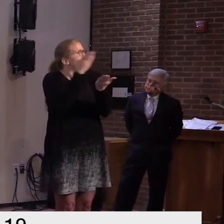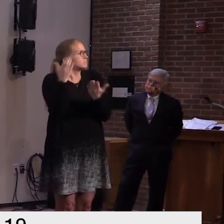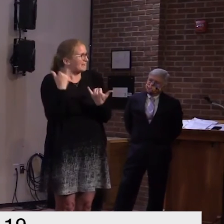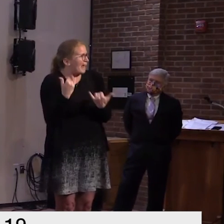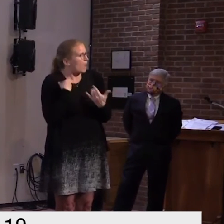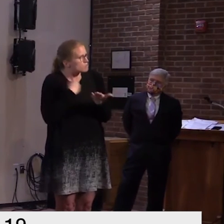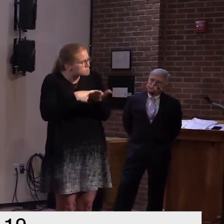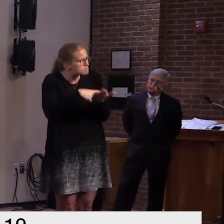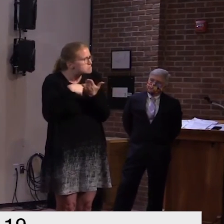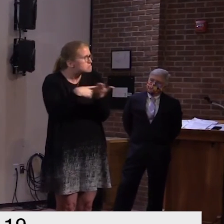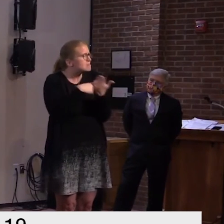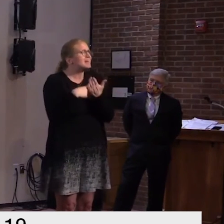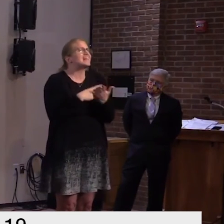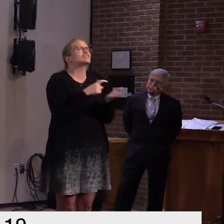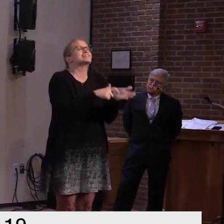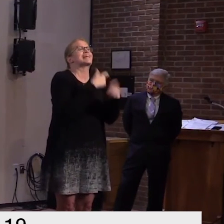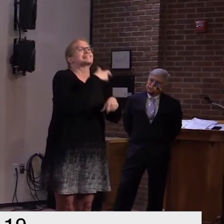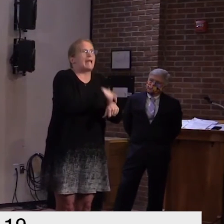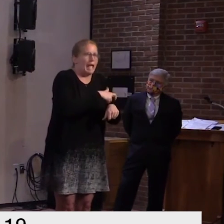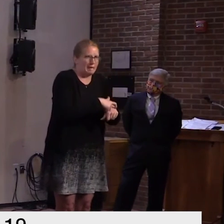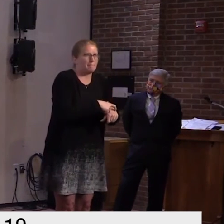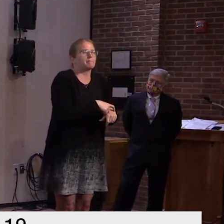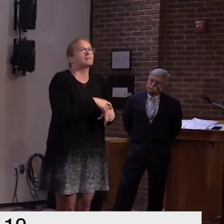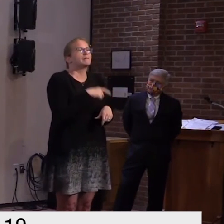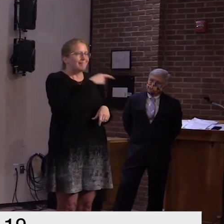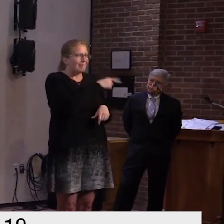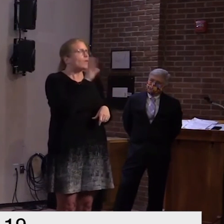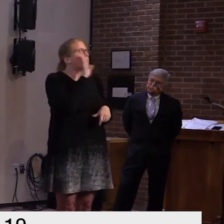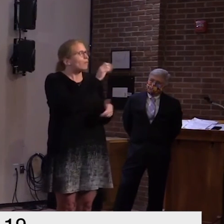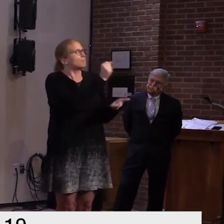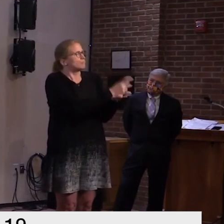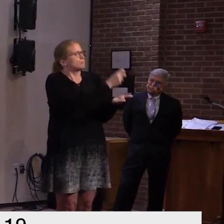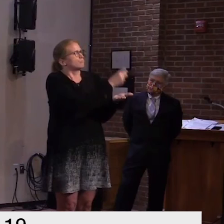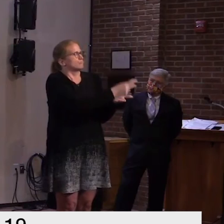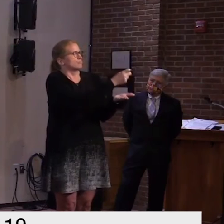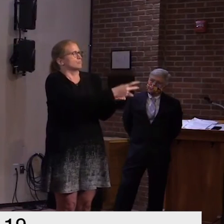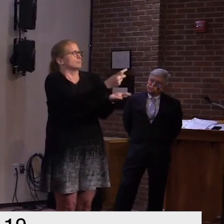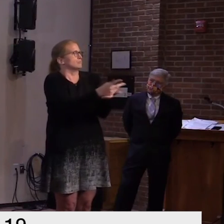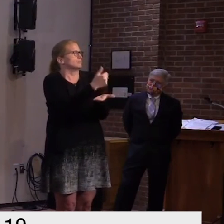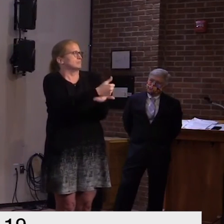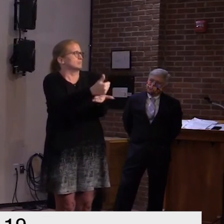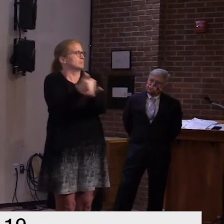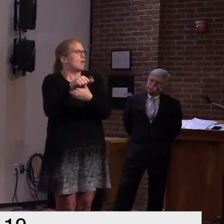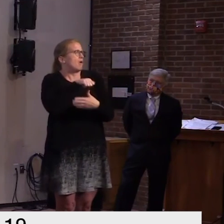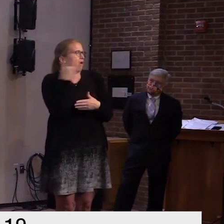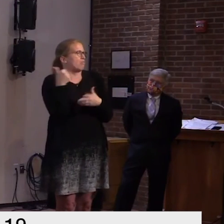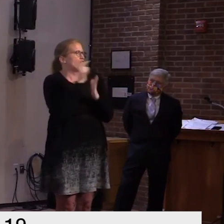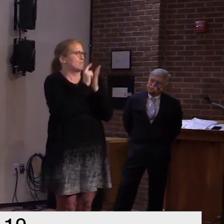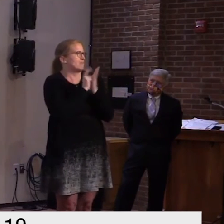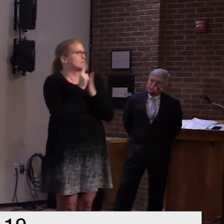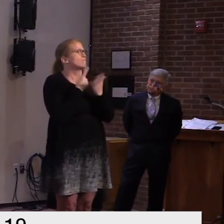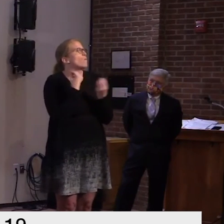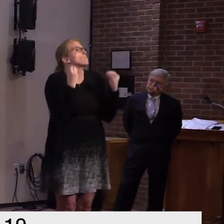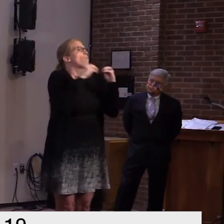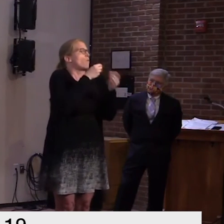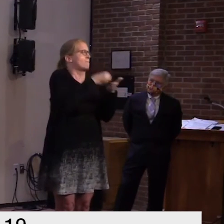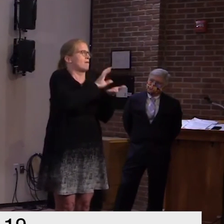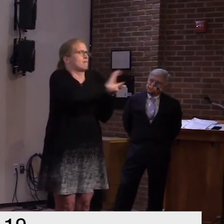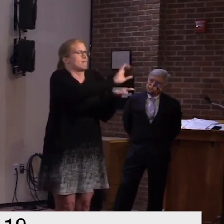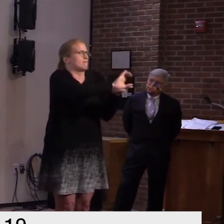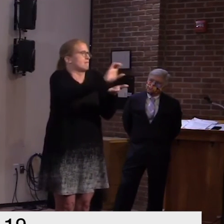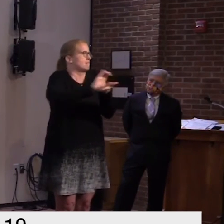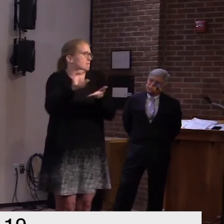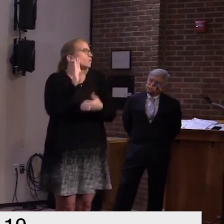upon that and to pass uh more of the money through so that we can get them in the hands of those who need it um i would say